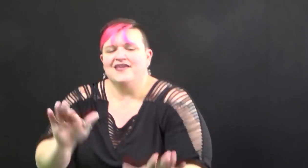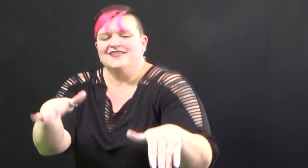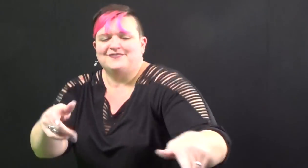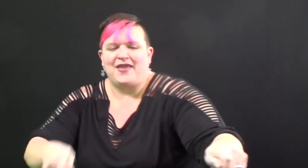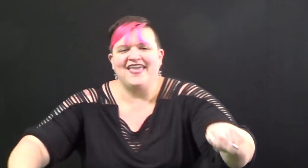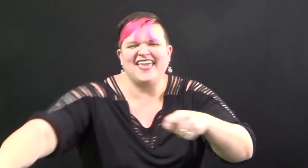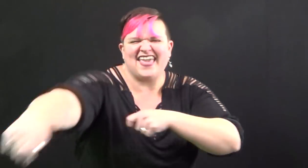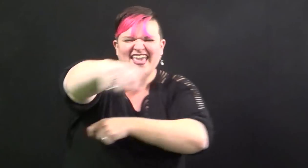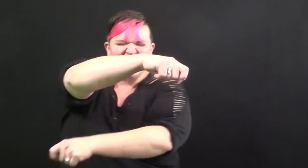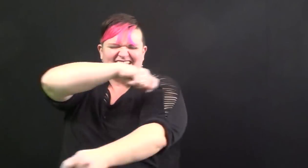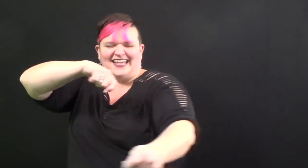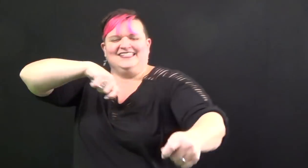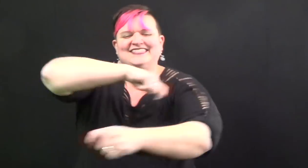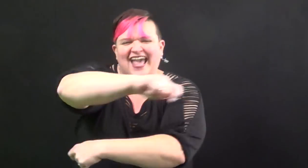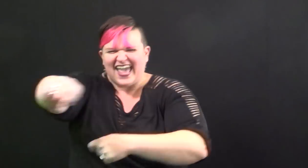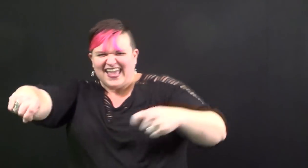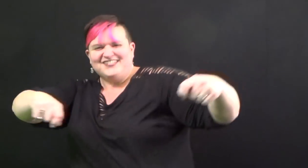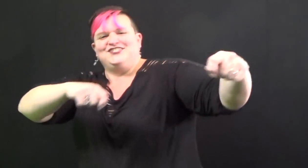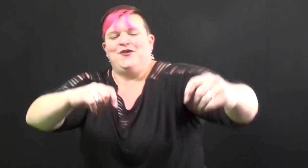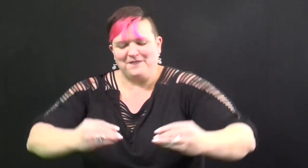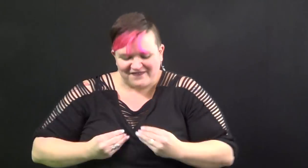to park.